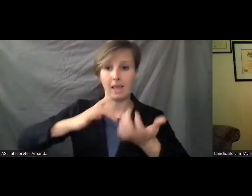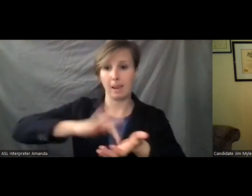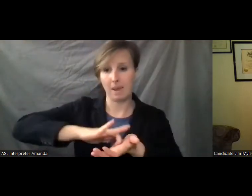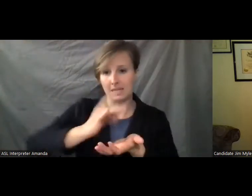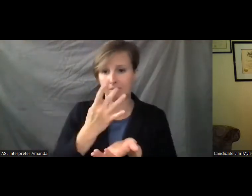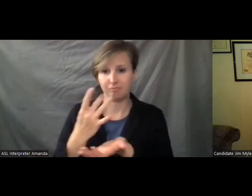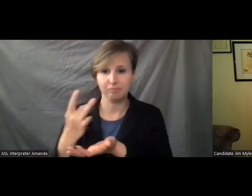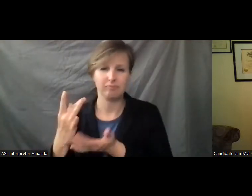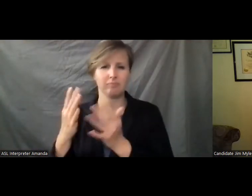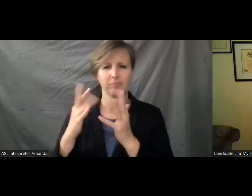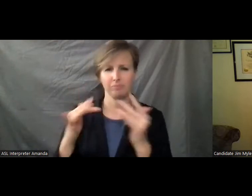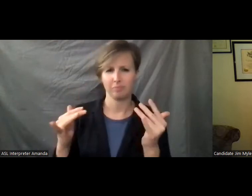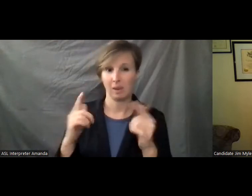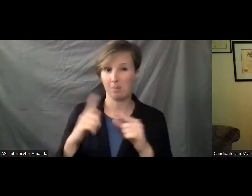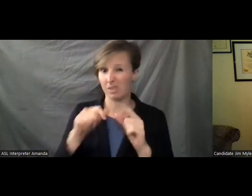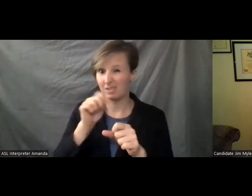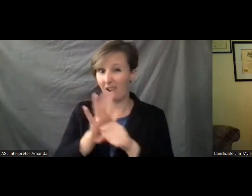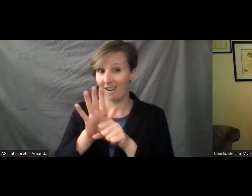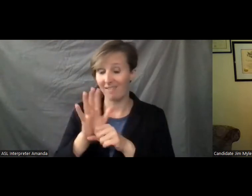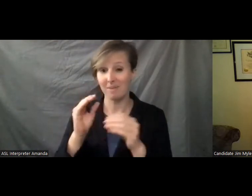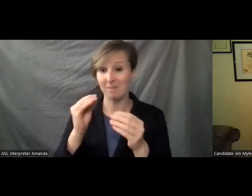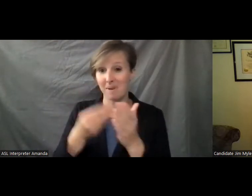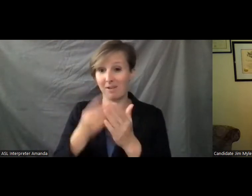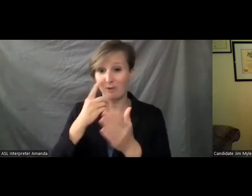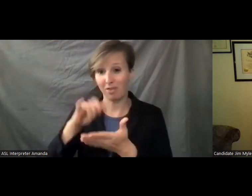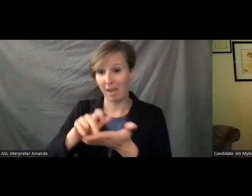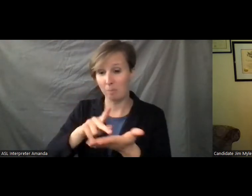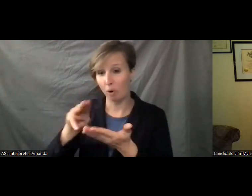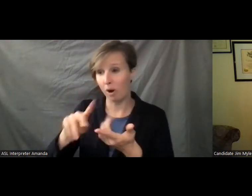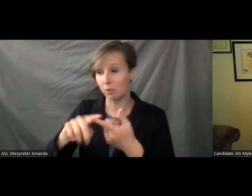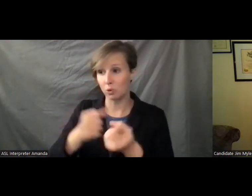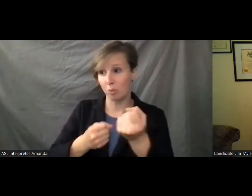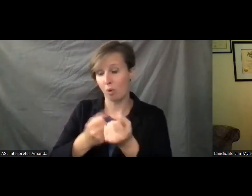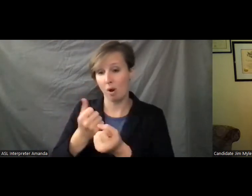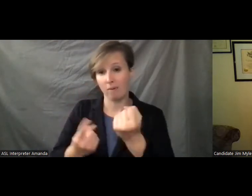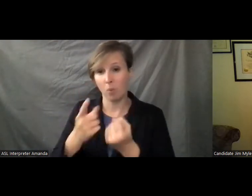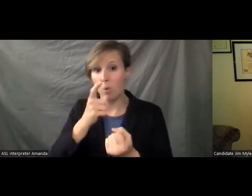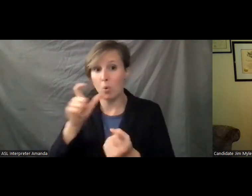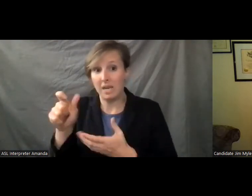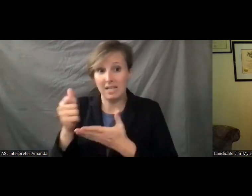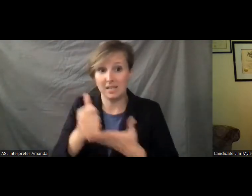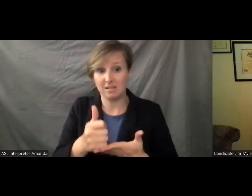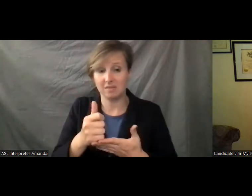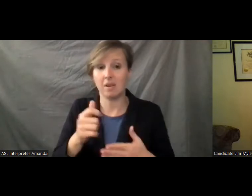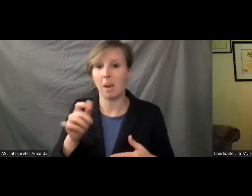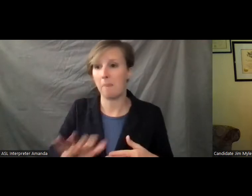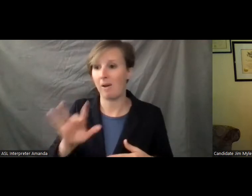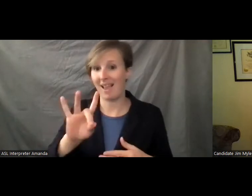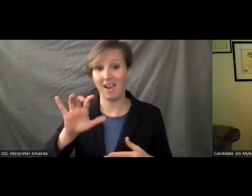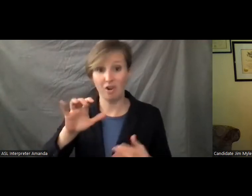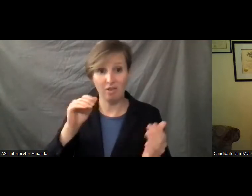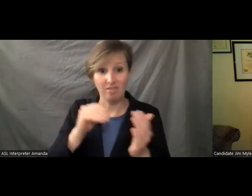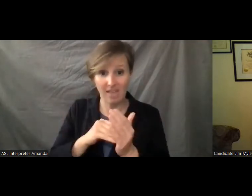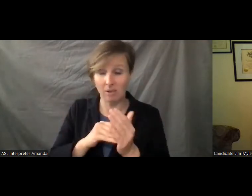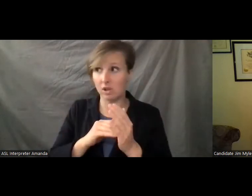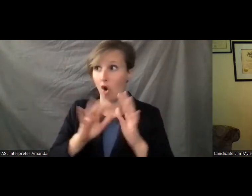et cetera. But there's not enough money in the HCBS program to support everyone who needs care. About 800,000 people across